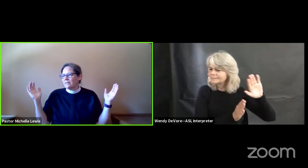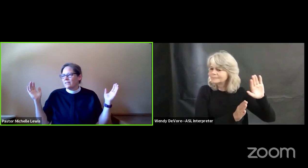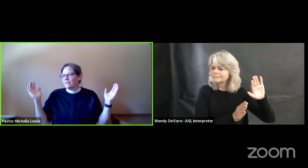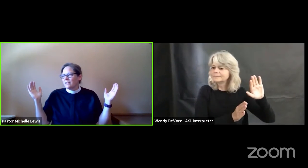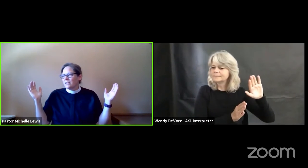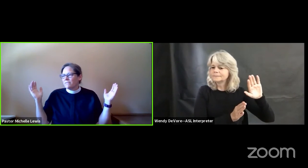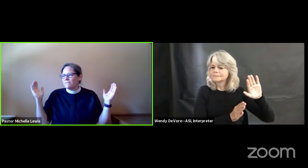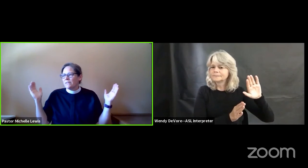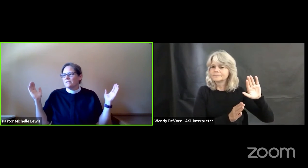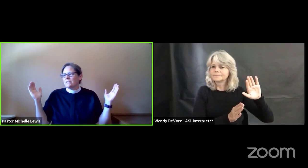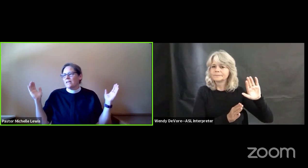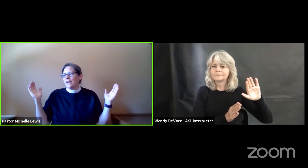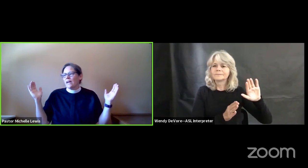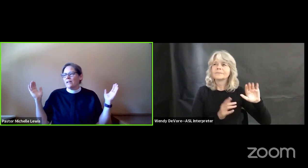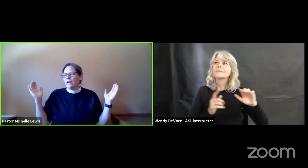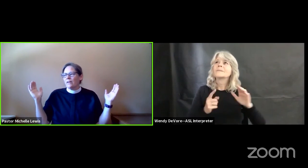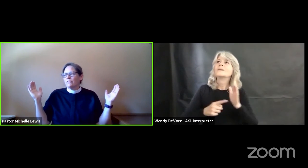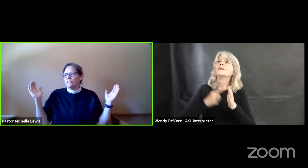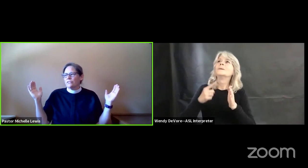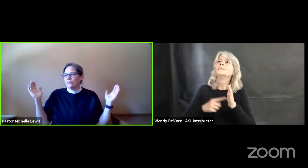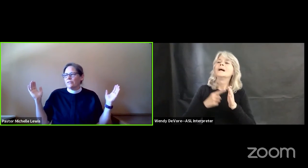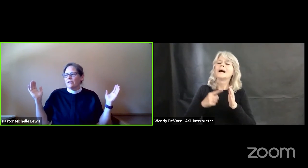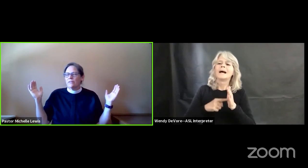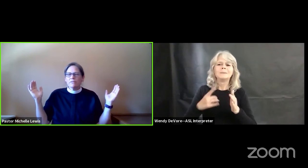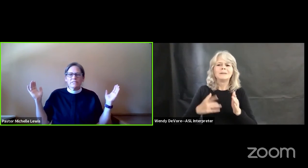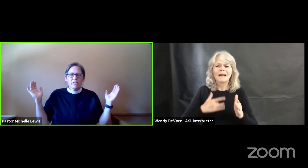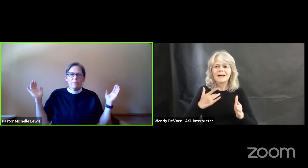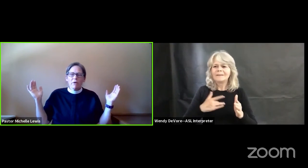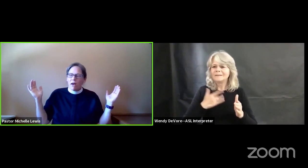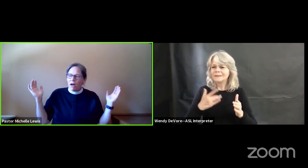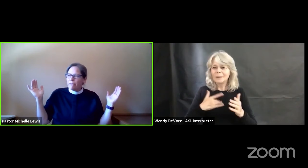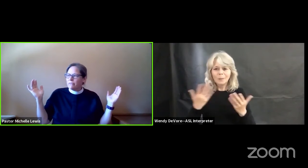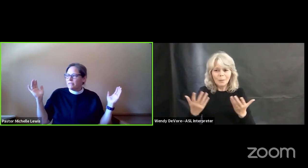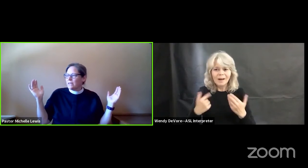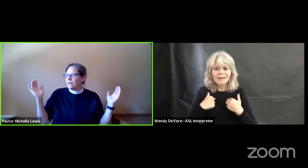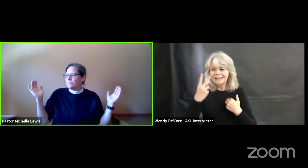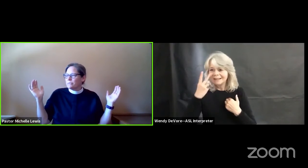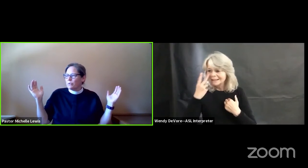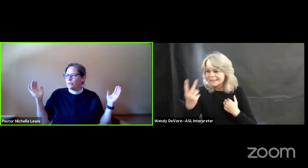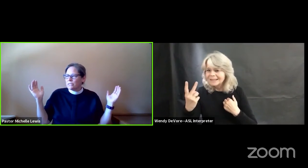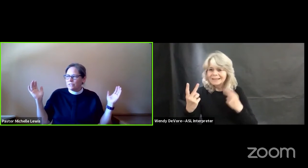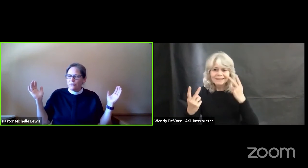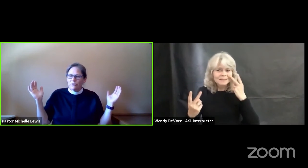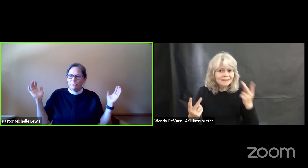It feels like at every turn, there's some other thing I'm supposed to know.